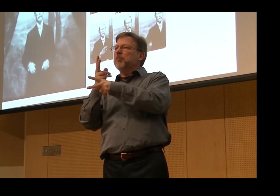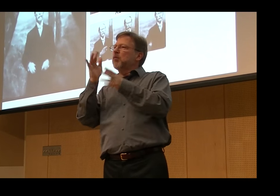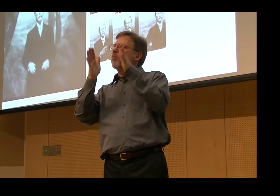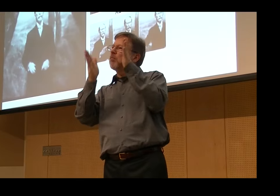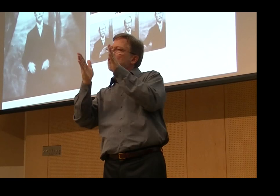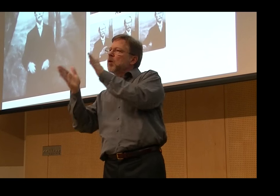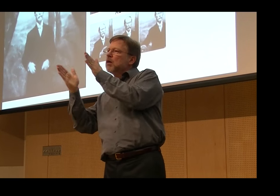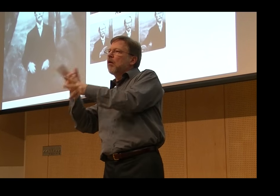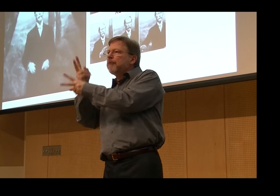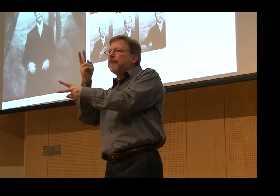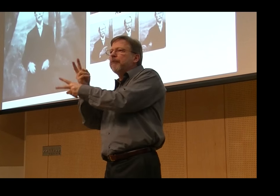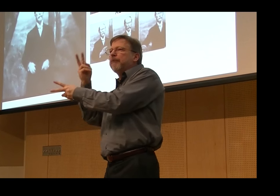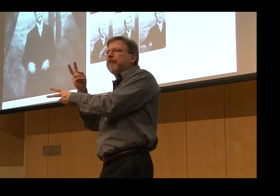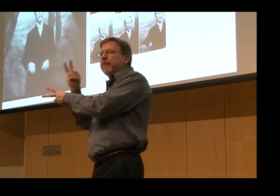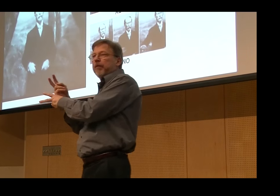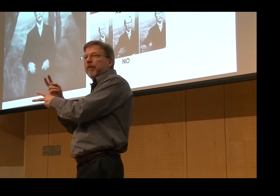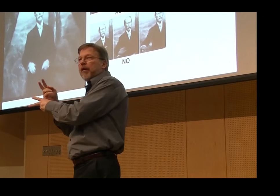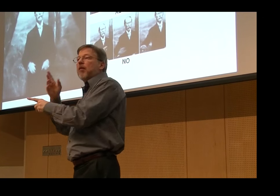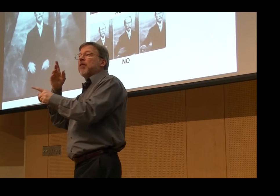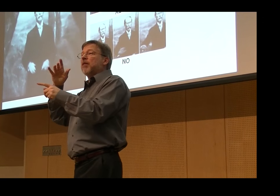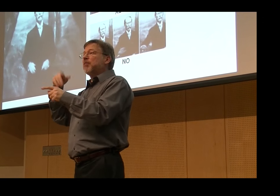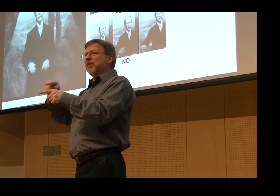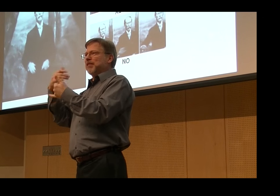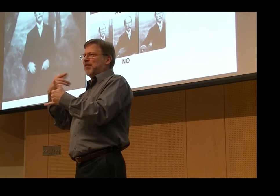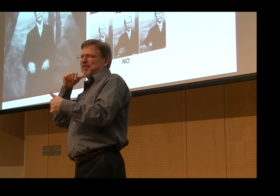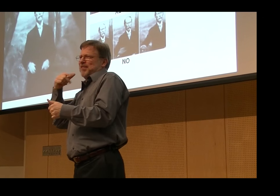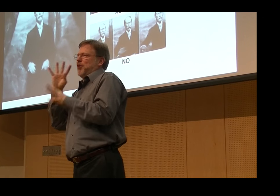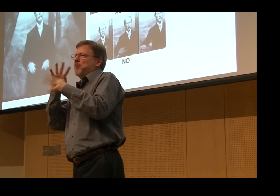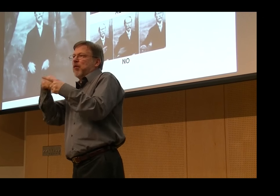I picked up never as being a single element form.